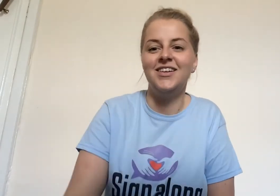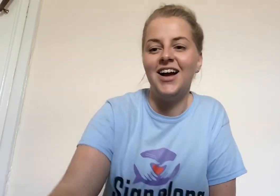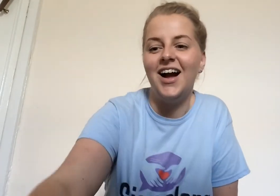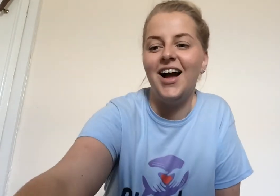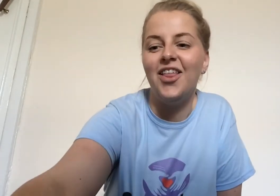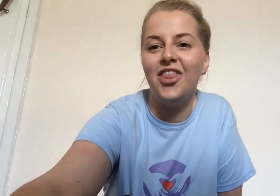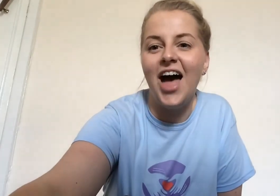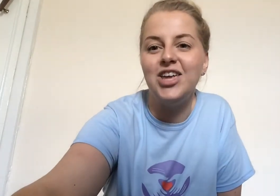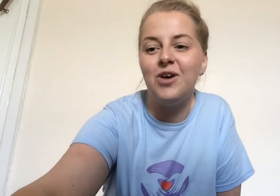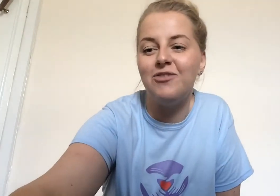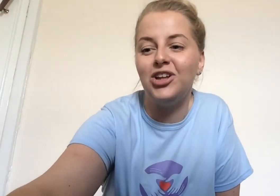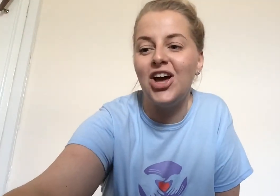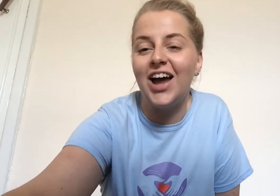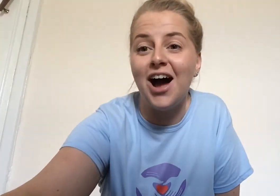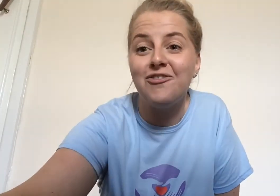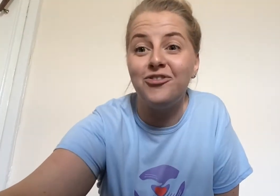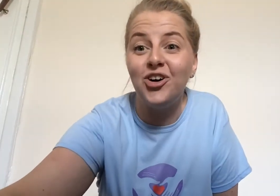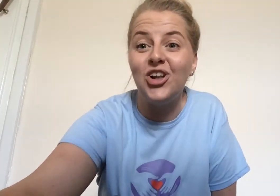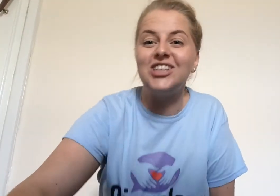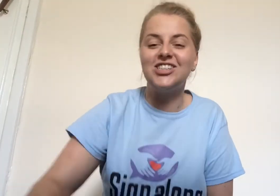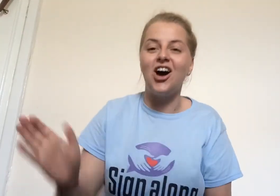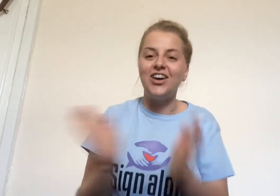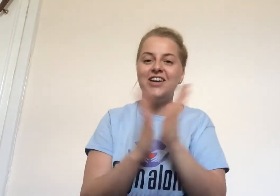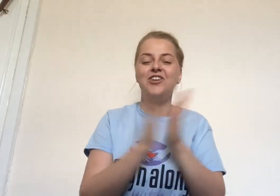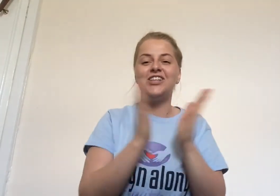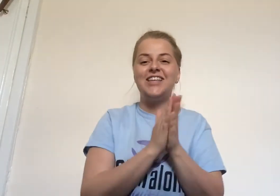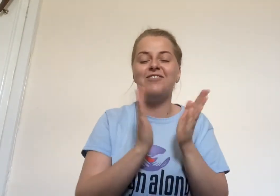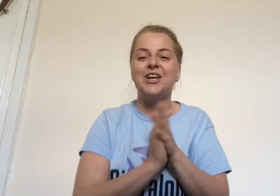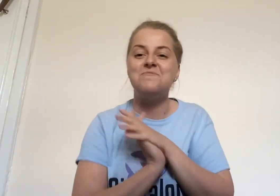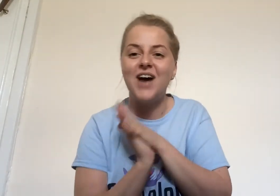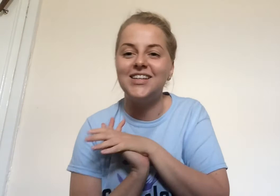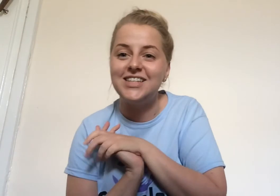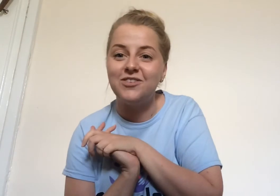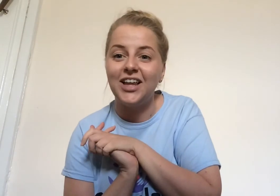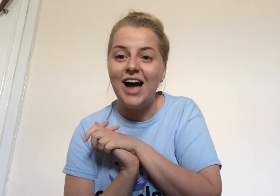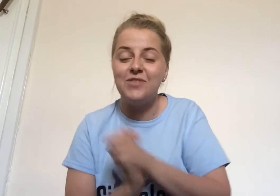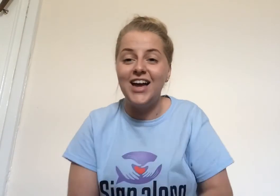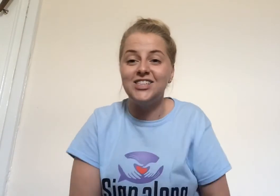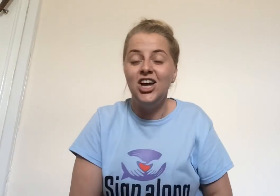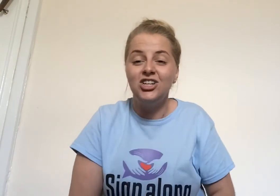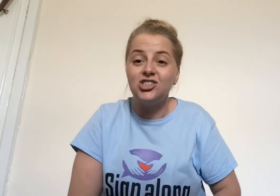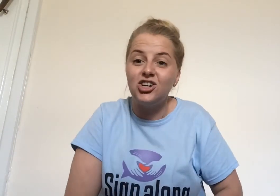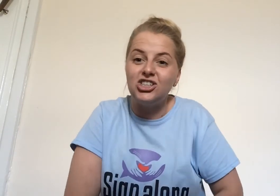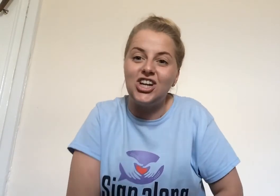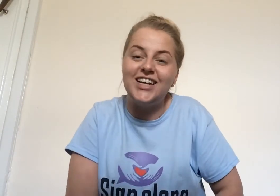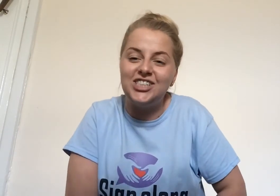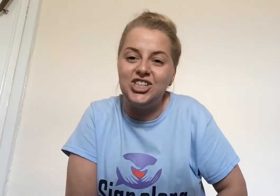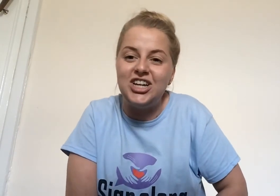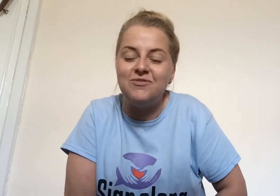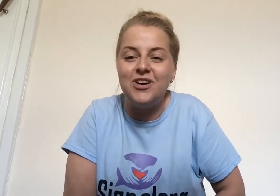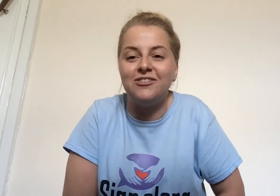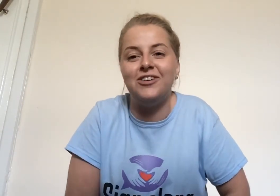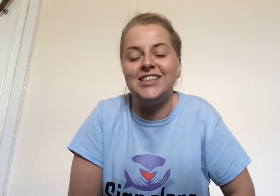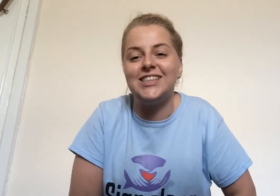And there you have learnt a full song Give yourselves a massive clap That is such an achievement Fantastic